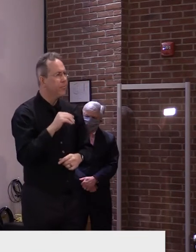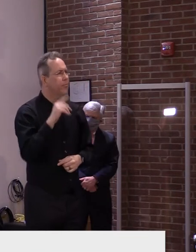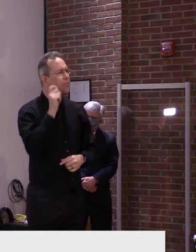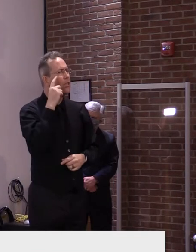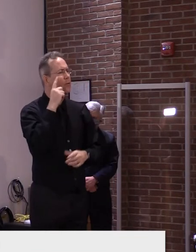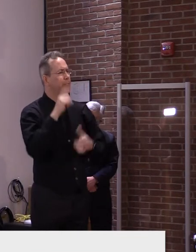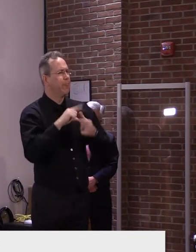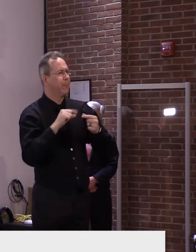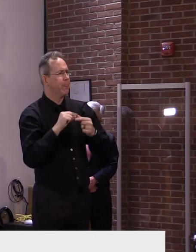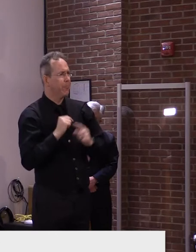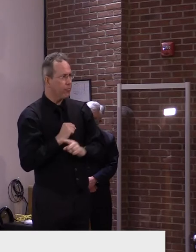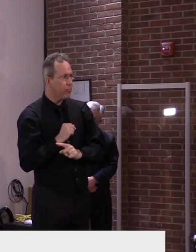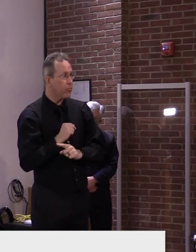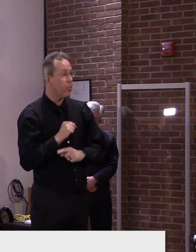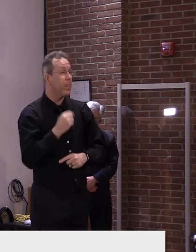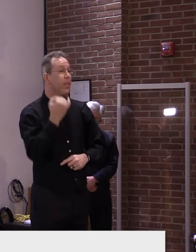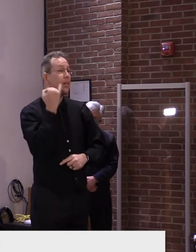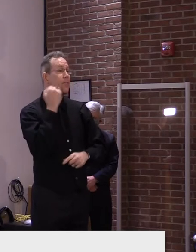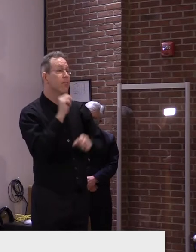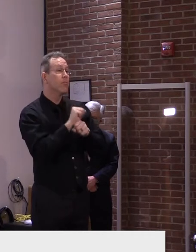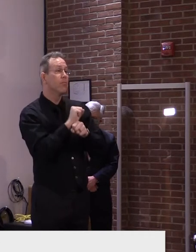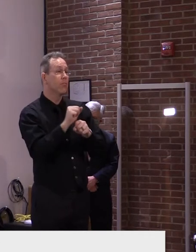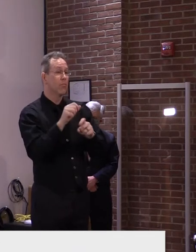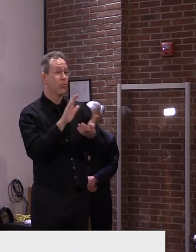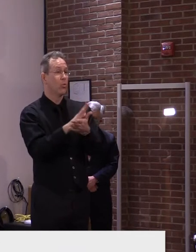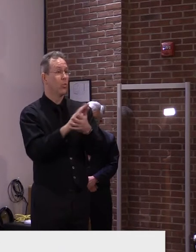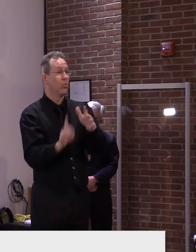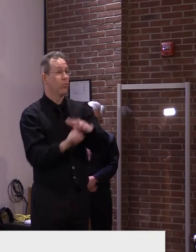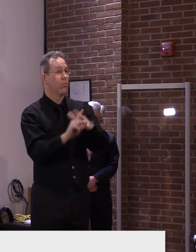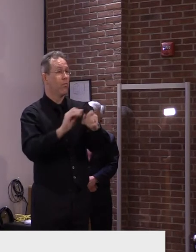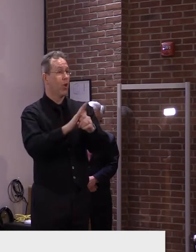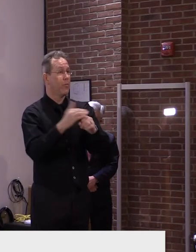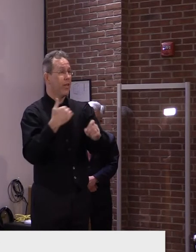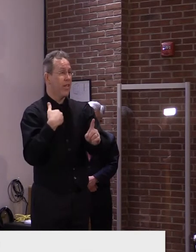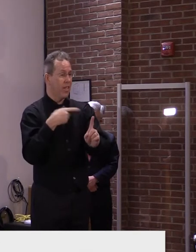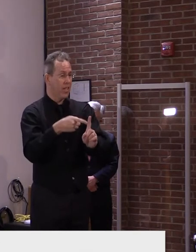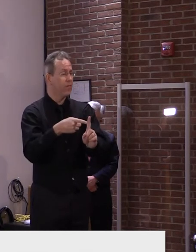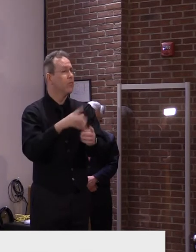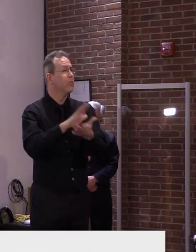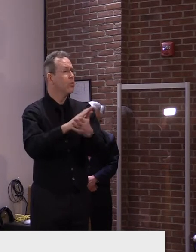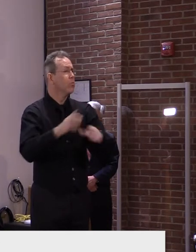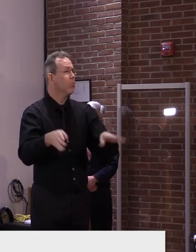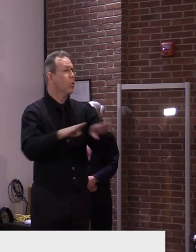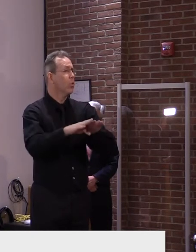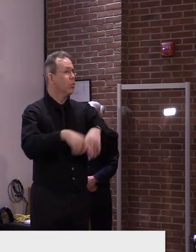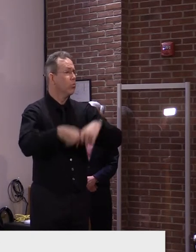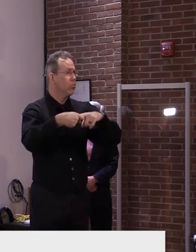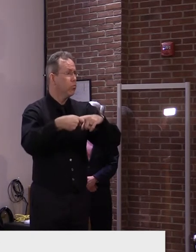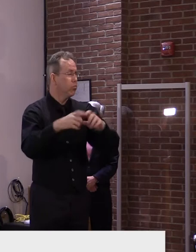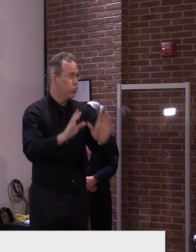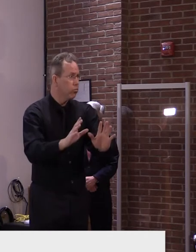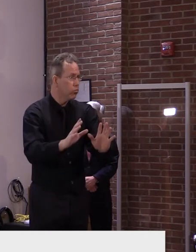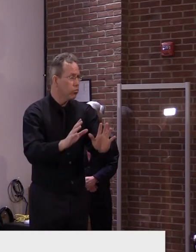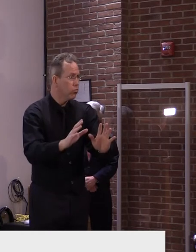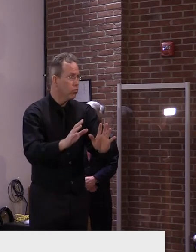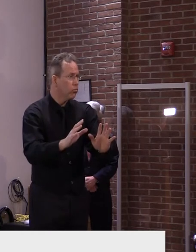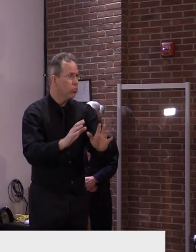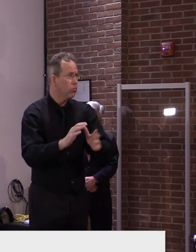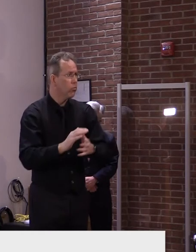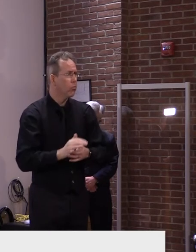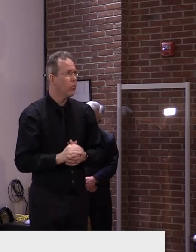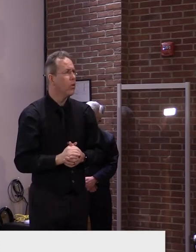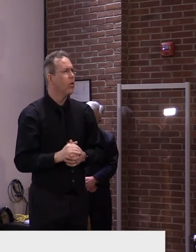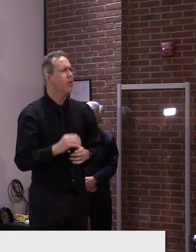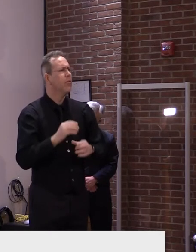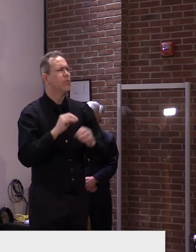there's an outbreak that shuts the school down, um, then, and they go remote, then there is no athletics